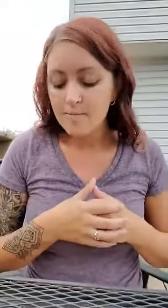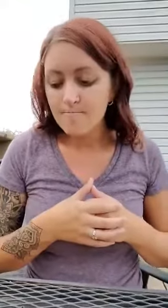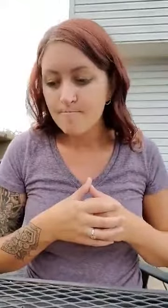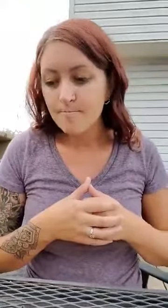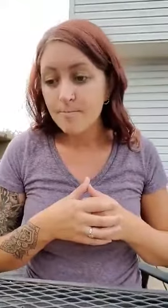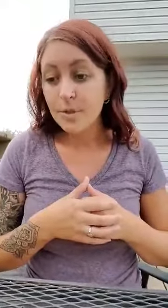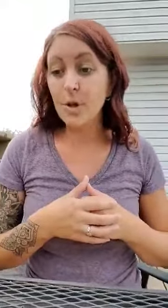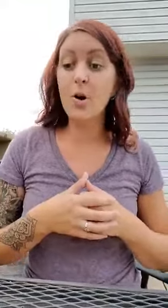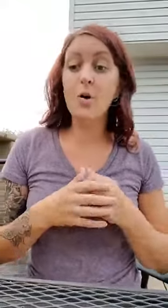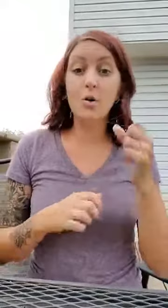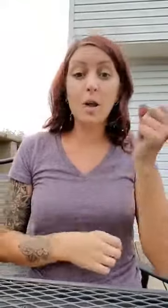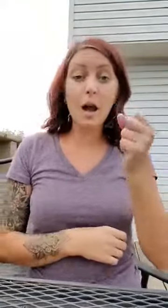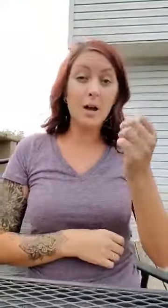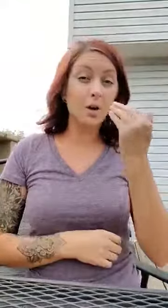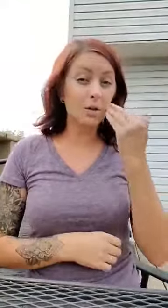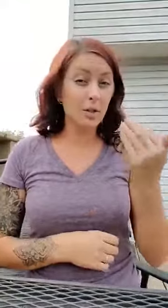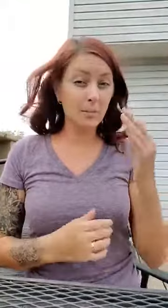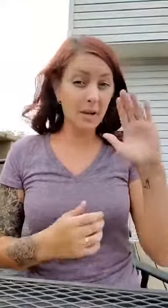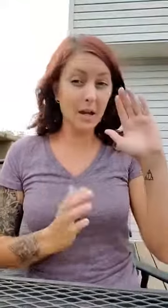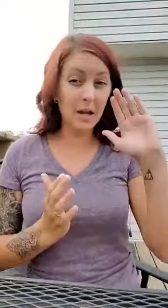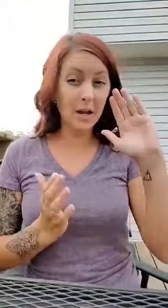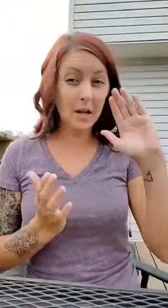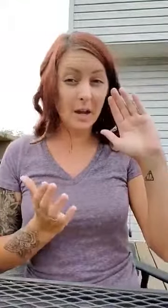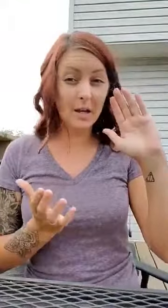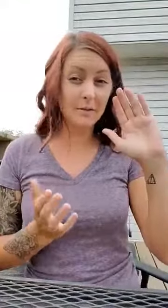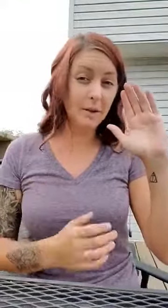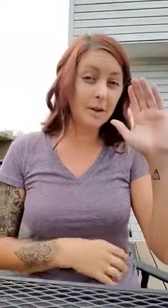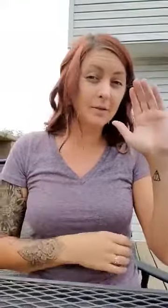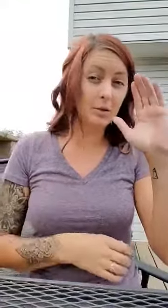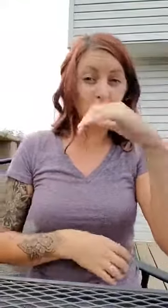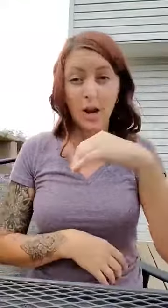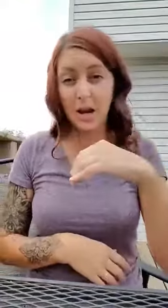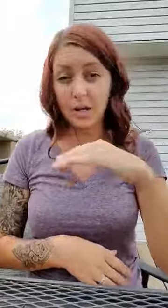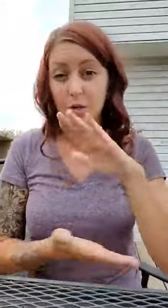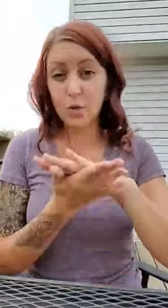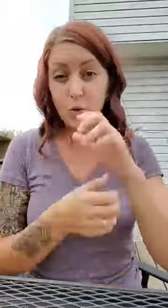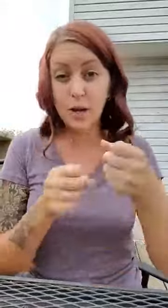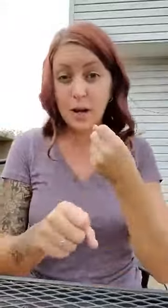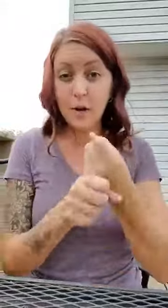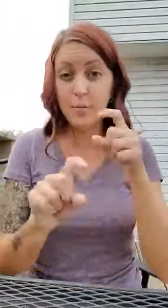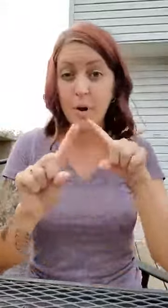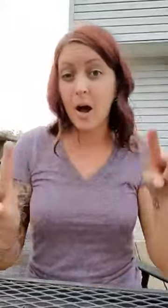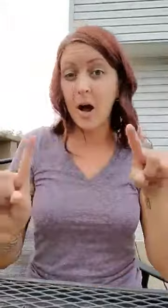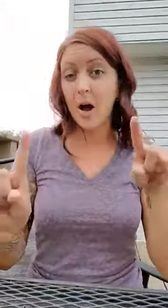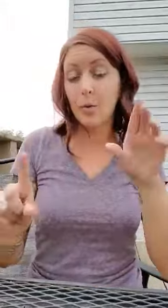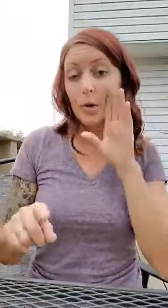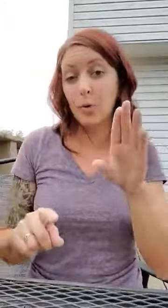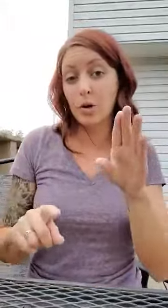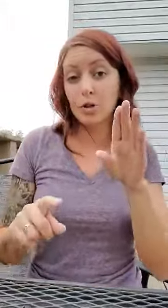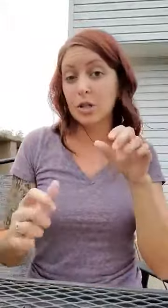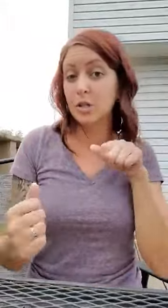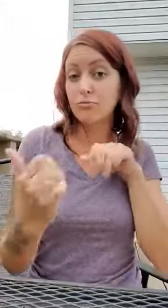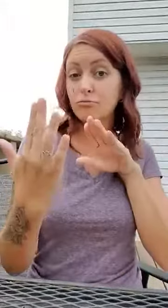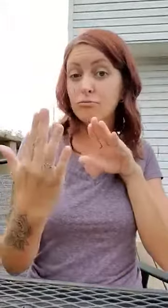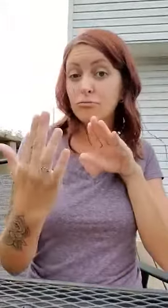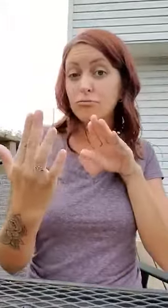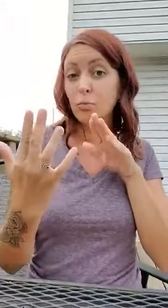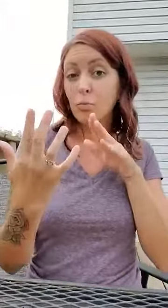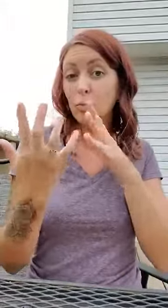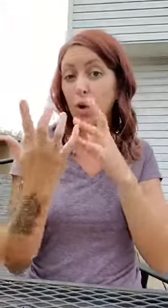So yeah I know it's gonna be kind of a strange school year but we will just work it